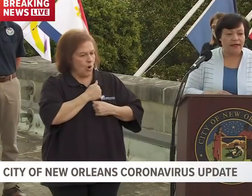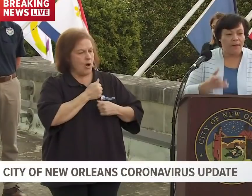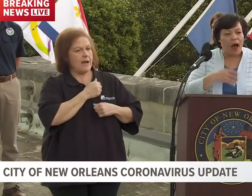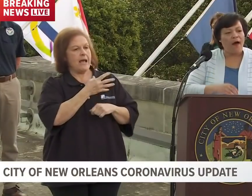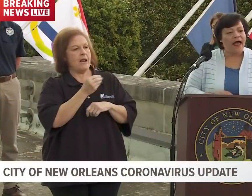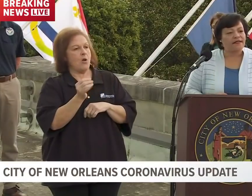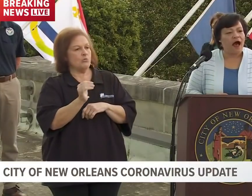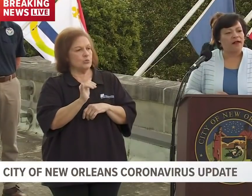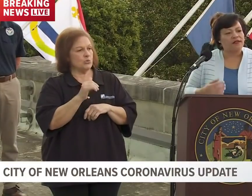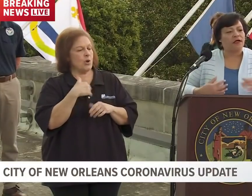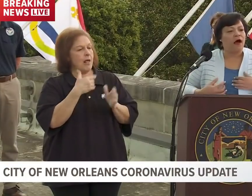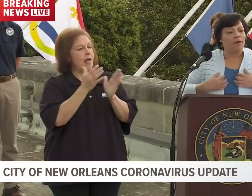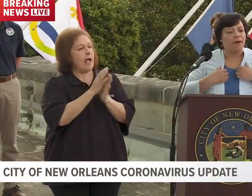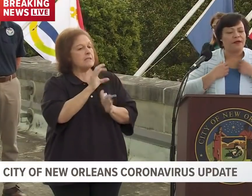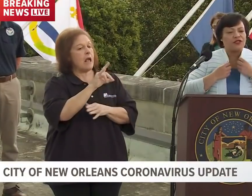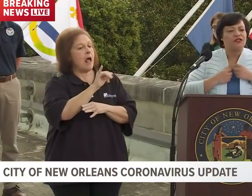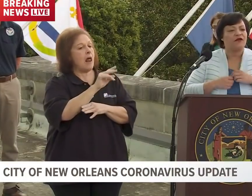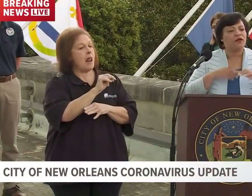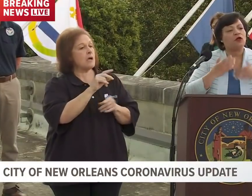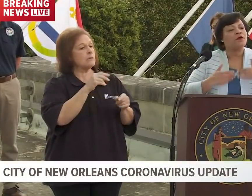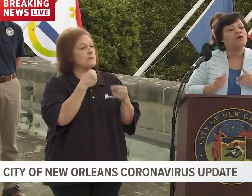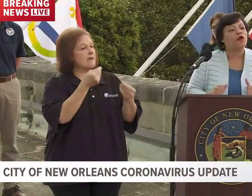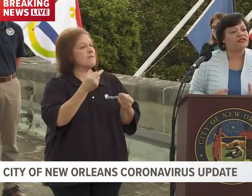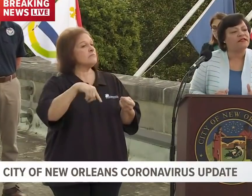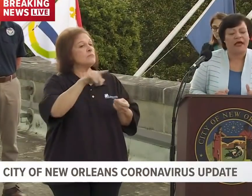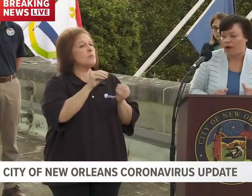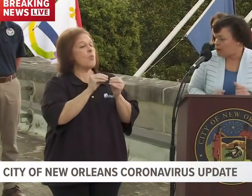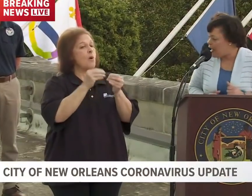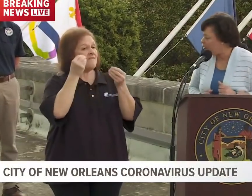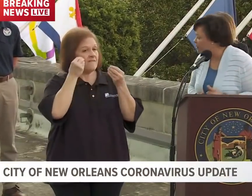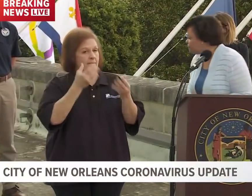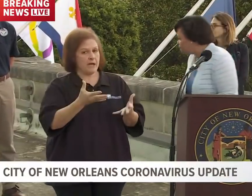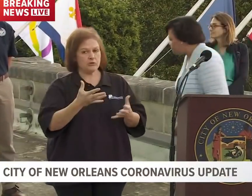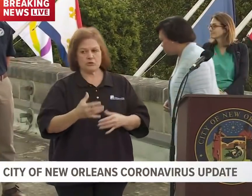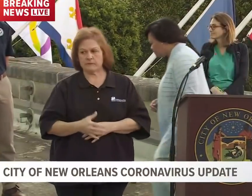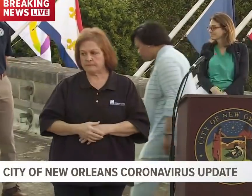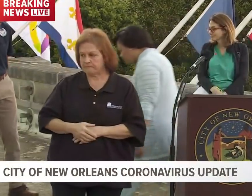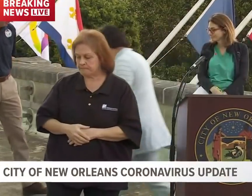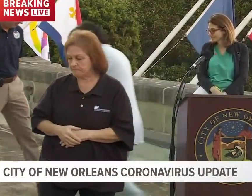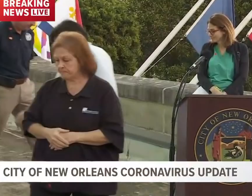And I'll ask Colin to come up and just give a little bit more detail. Colin.